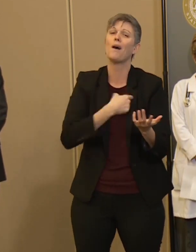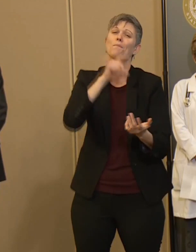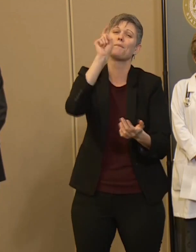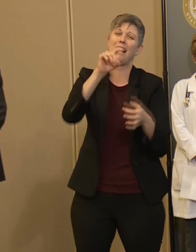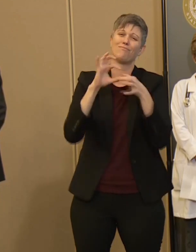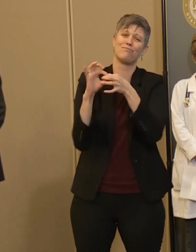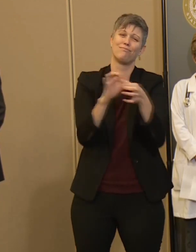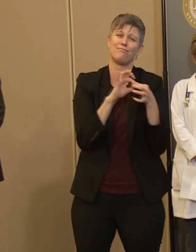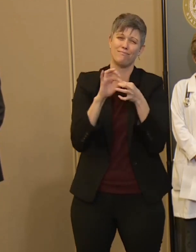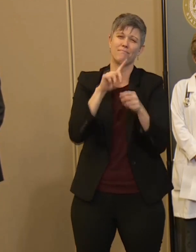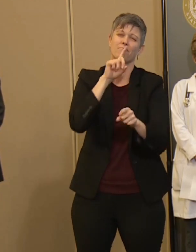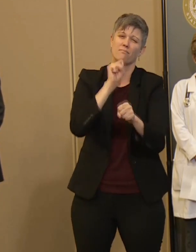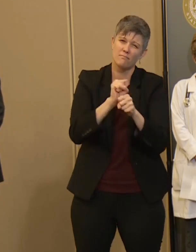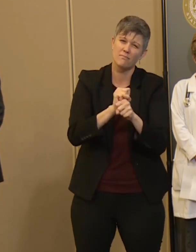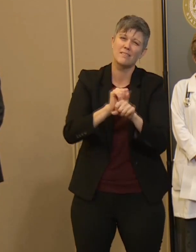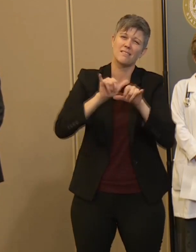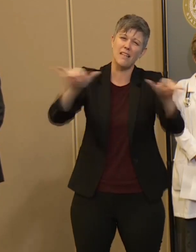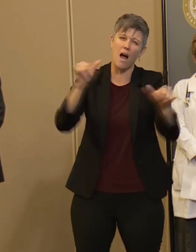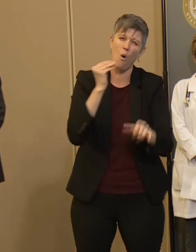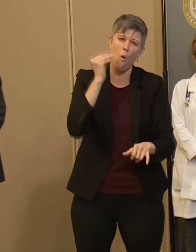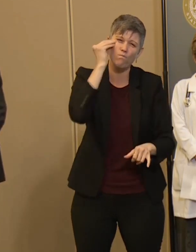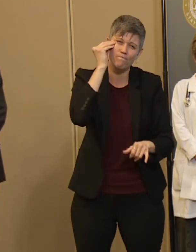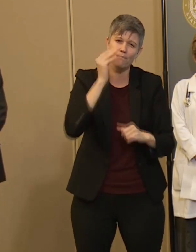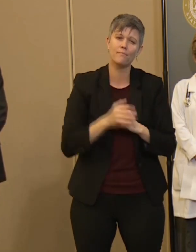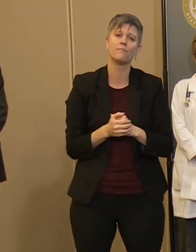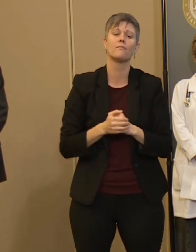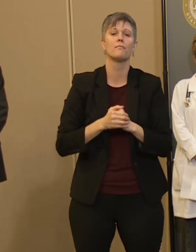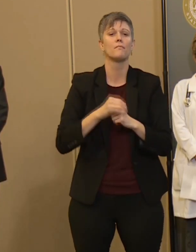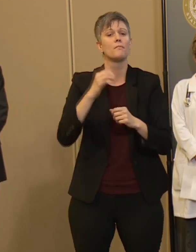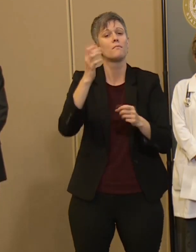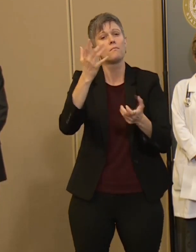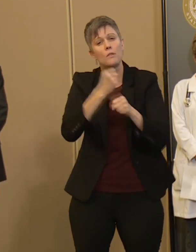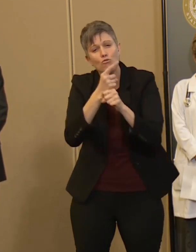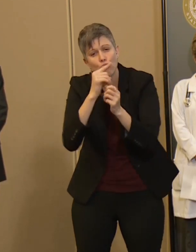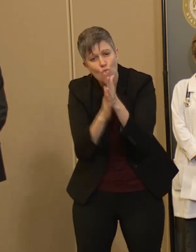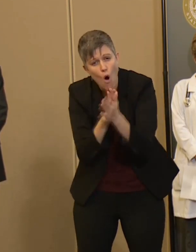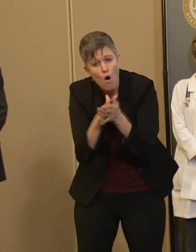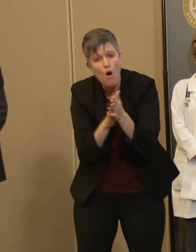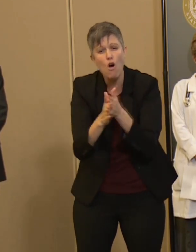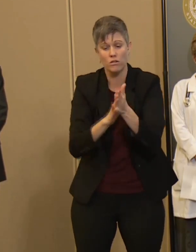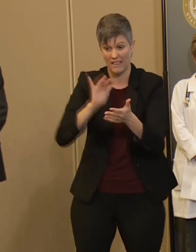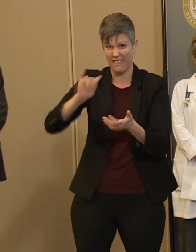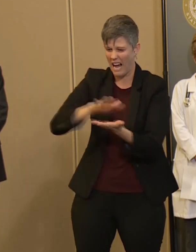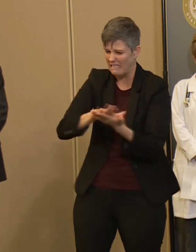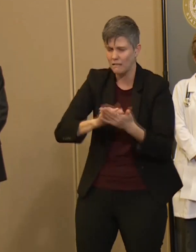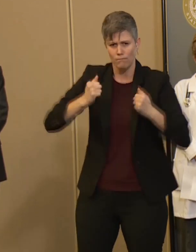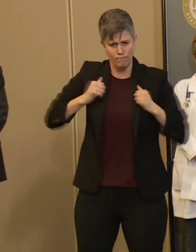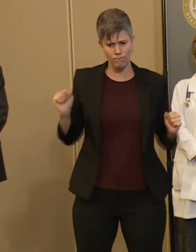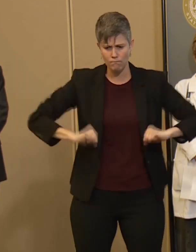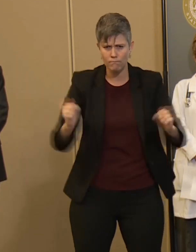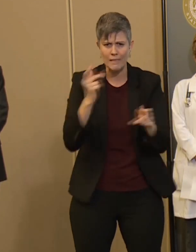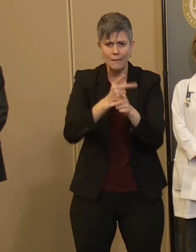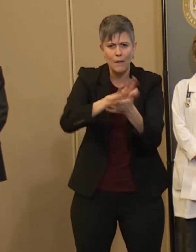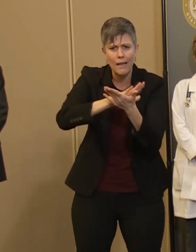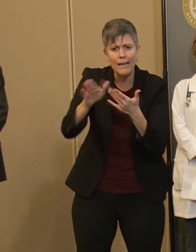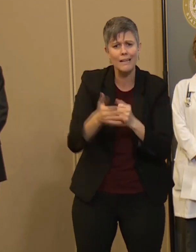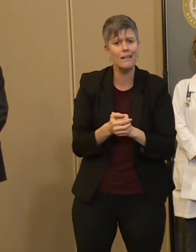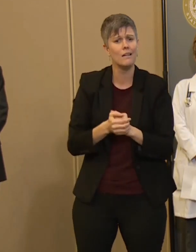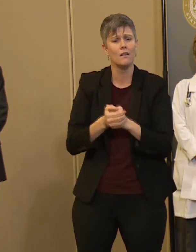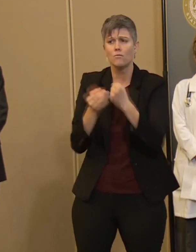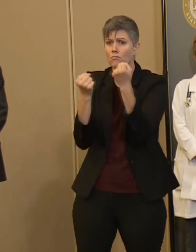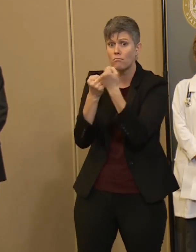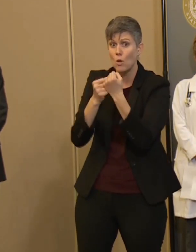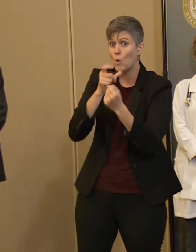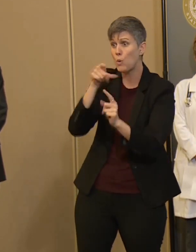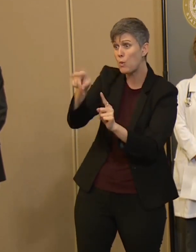That's staying home. That's using good hygiene. That's supporting those that still have to work. Our first responders, our health care